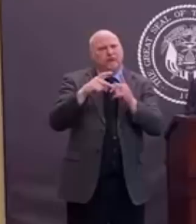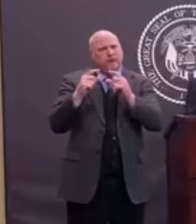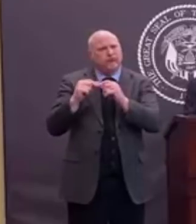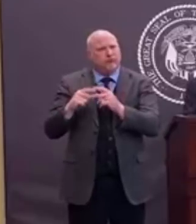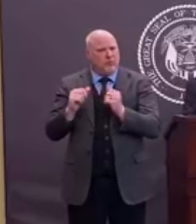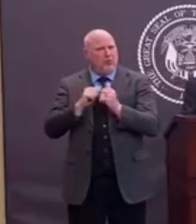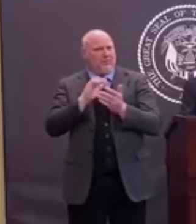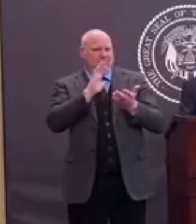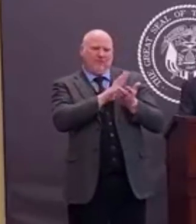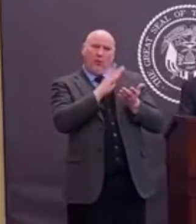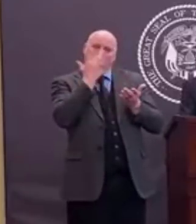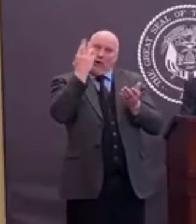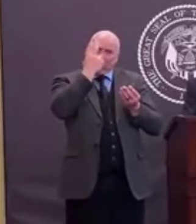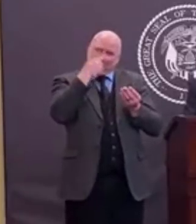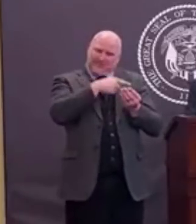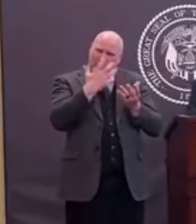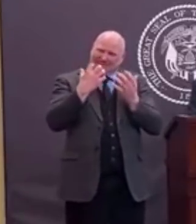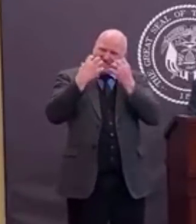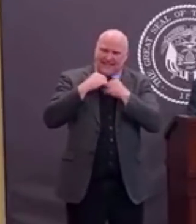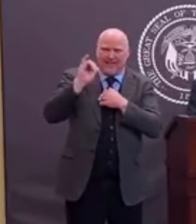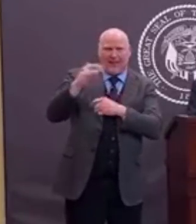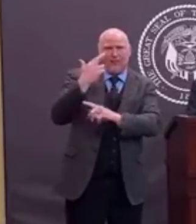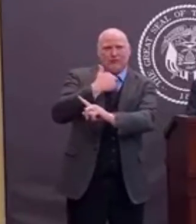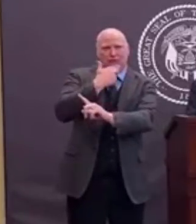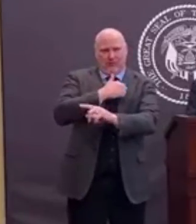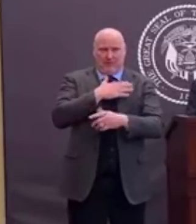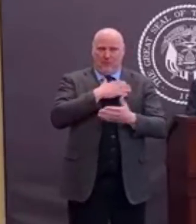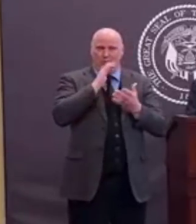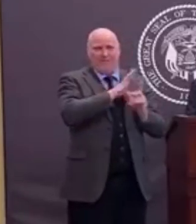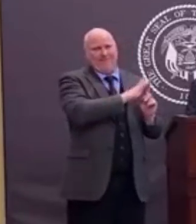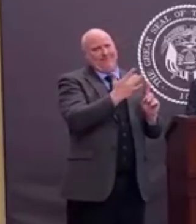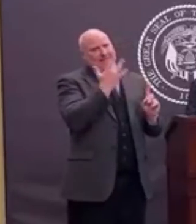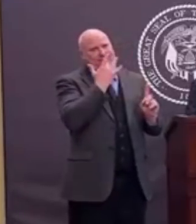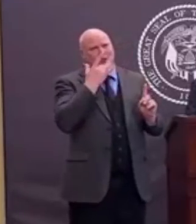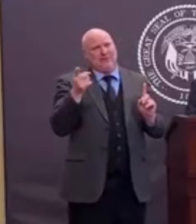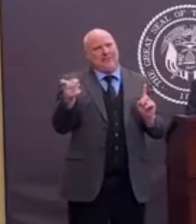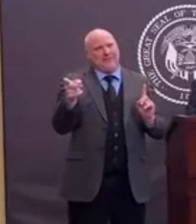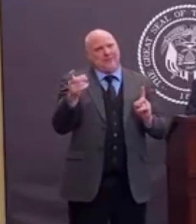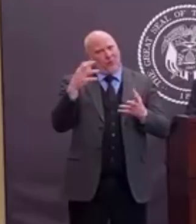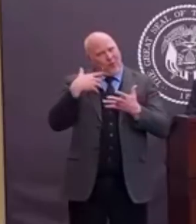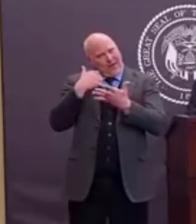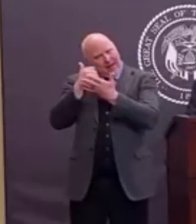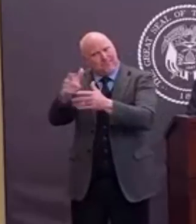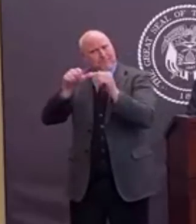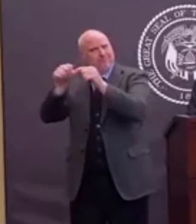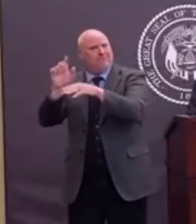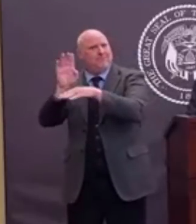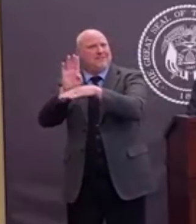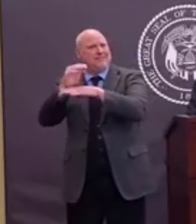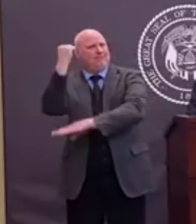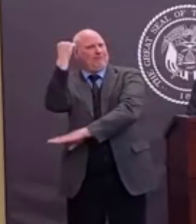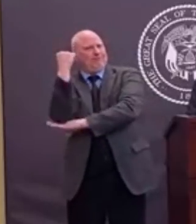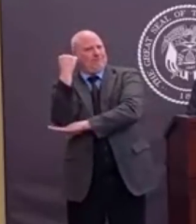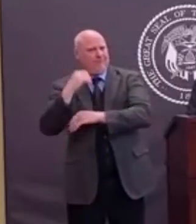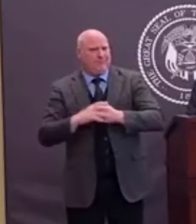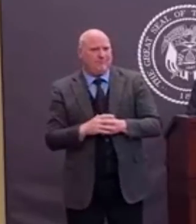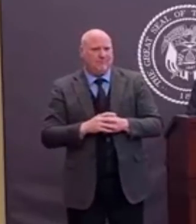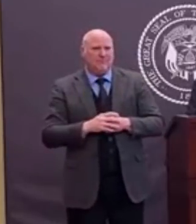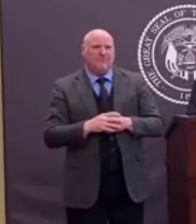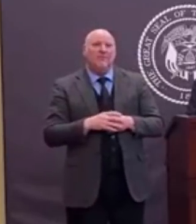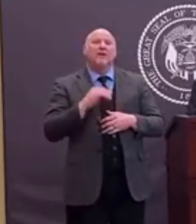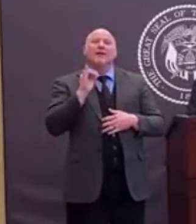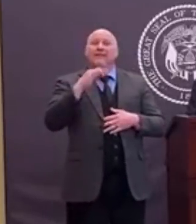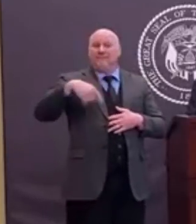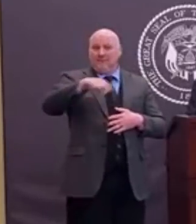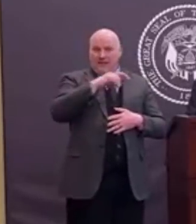for whatever reason that's essential, then maintain a distance of at least six feet from another person at